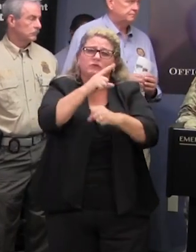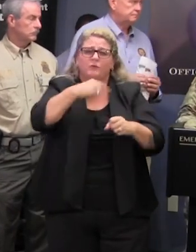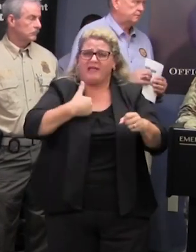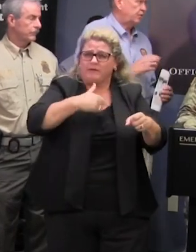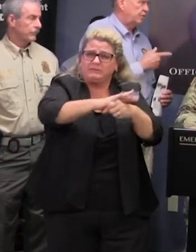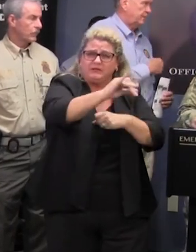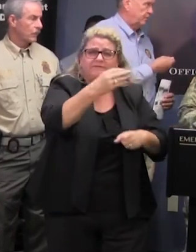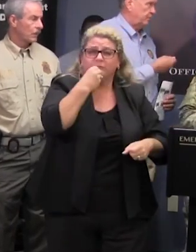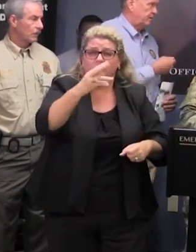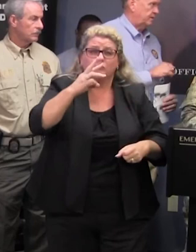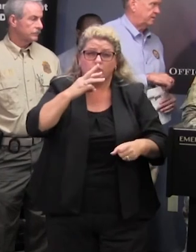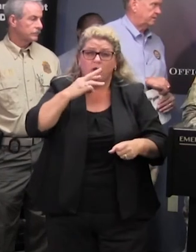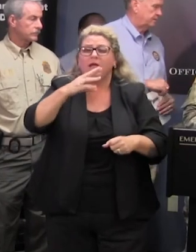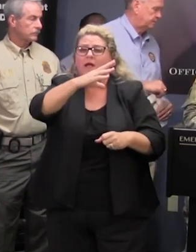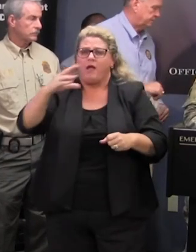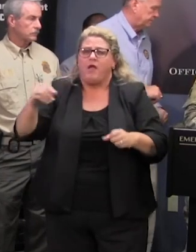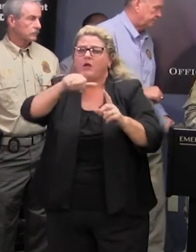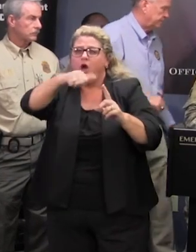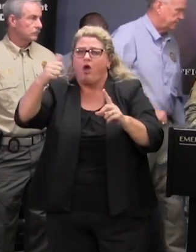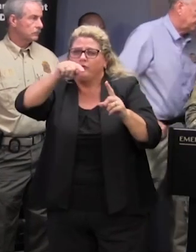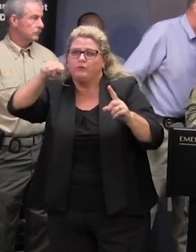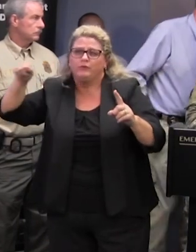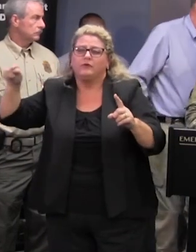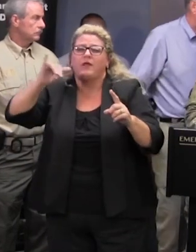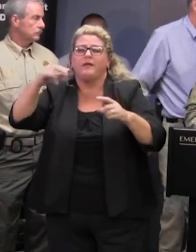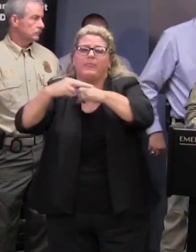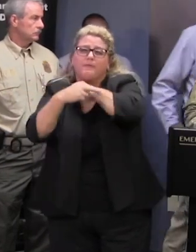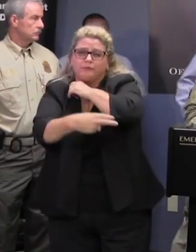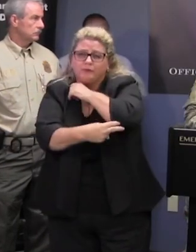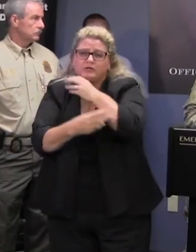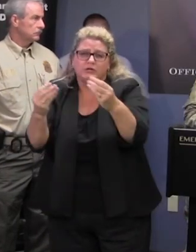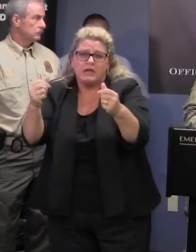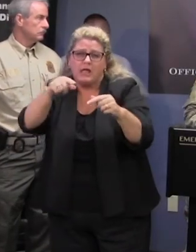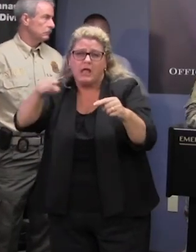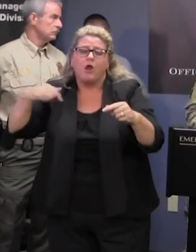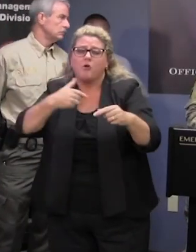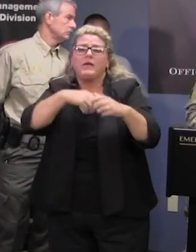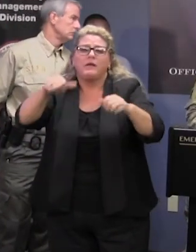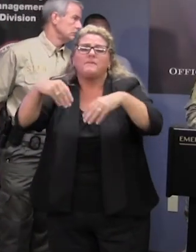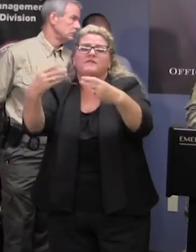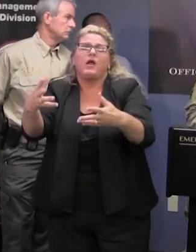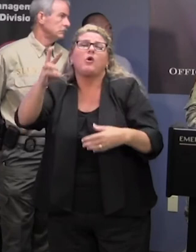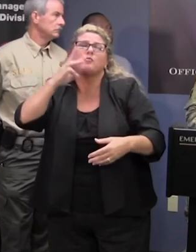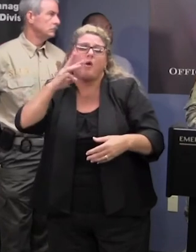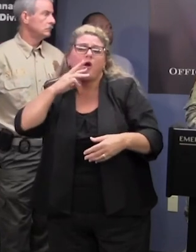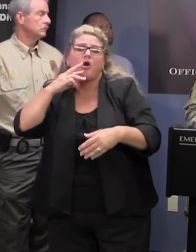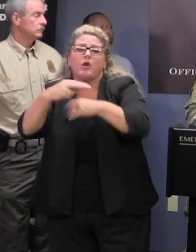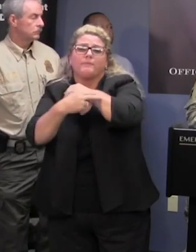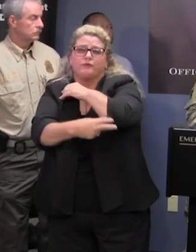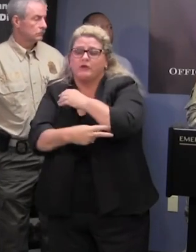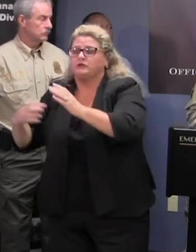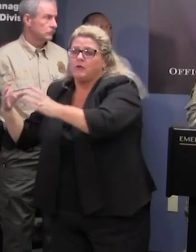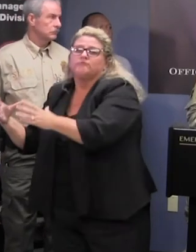have contingencies that if we're not able to maintain uh the land bridge we can provide a water bridge of float equipment